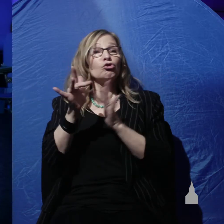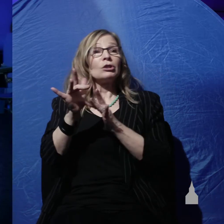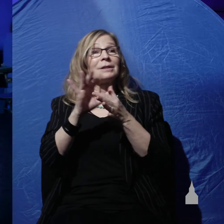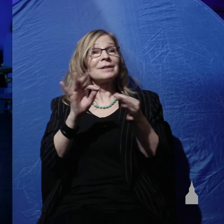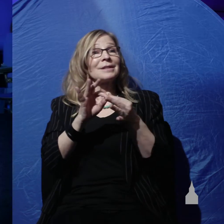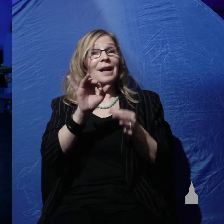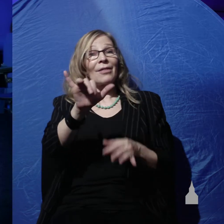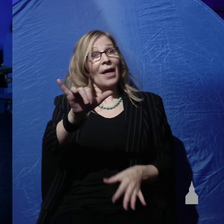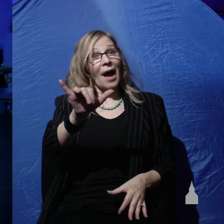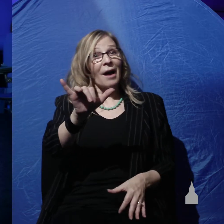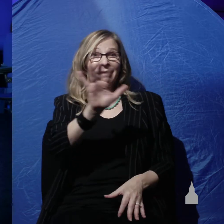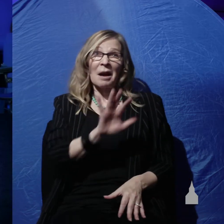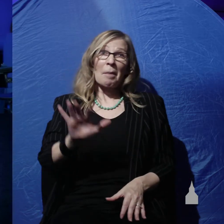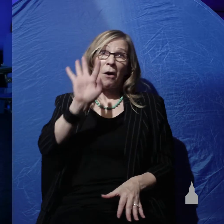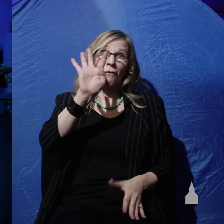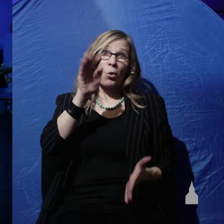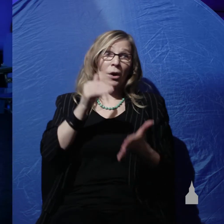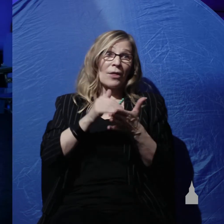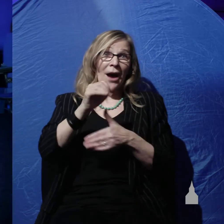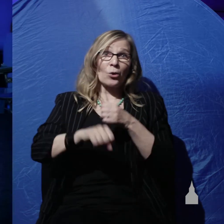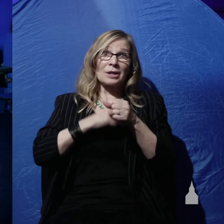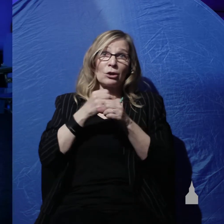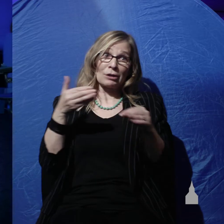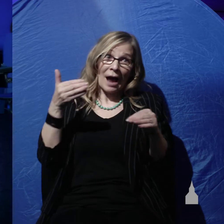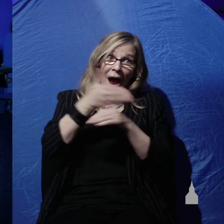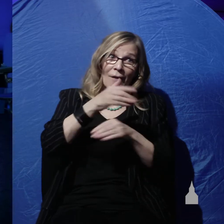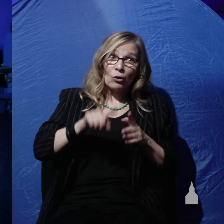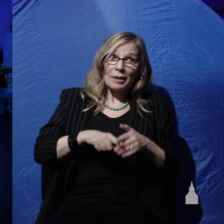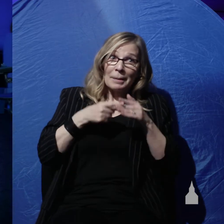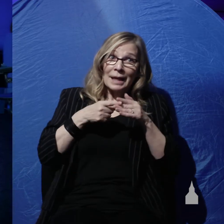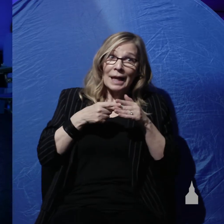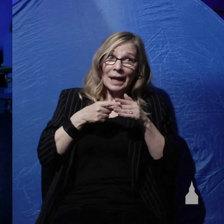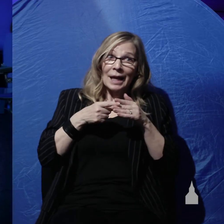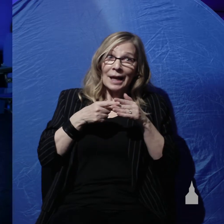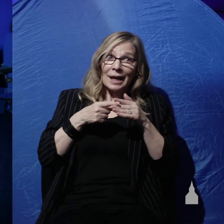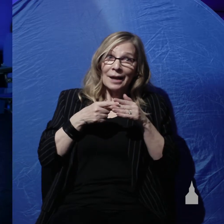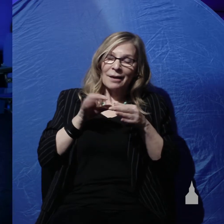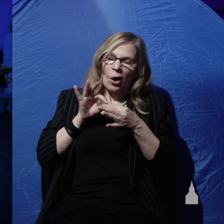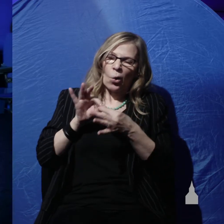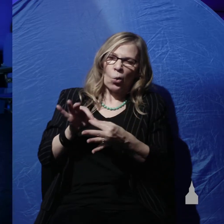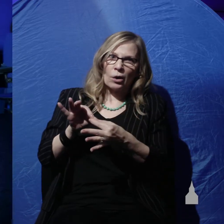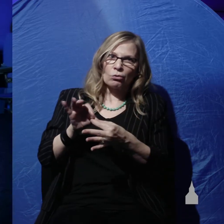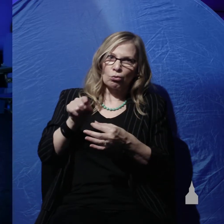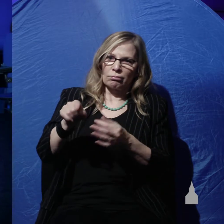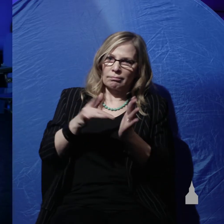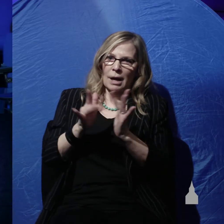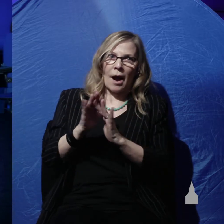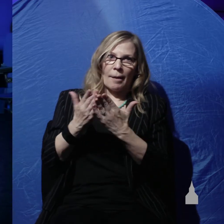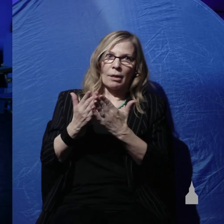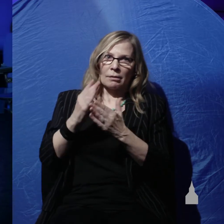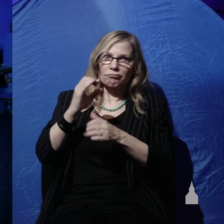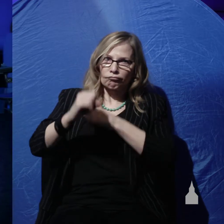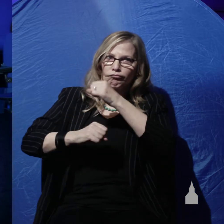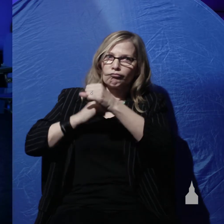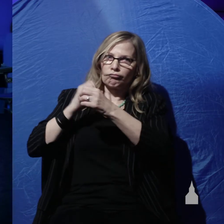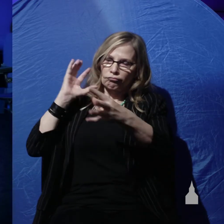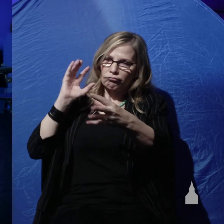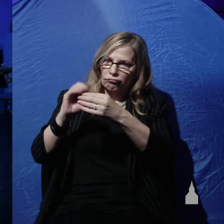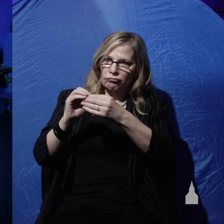it was about 4,000 years after the beginning, according to biblical chronological information. And he says, Adam and Eve were